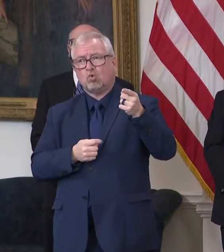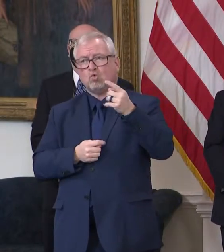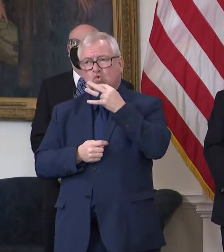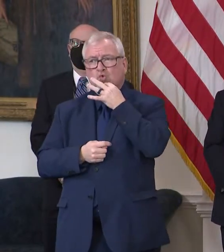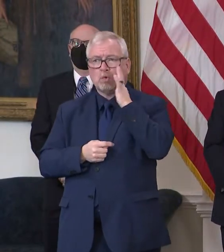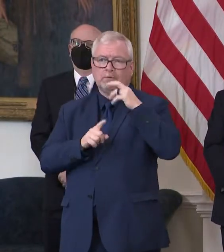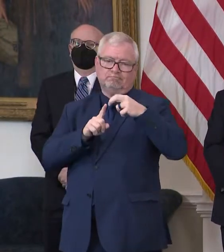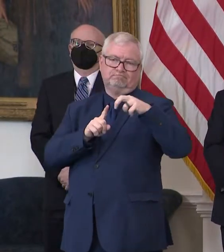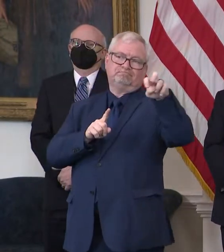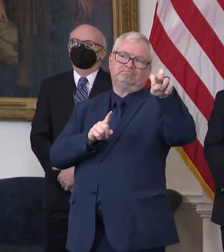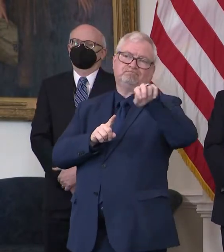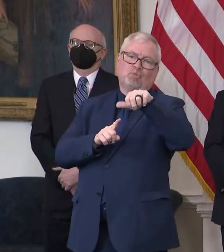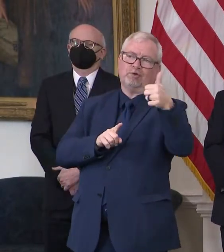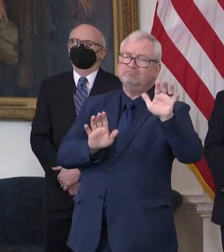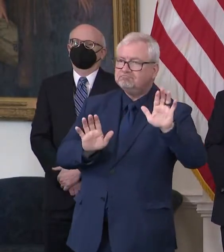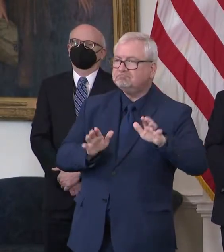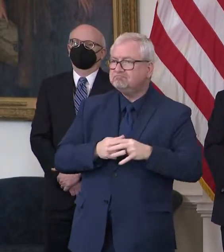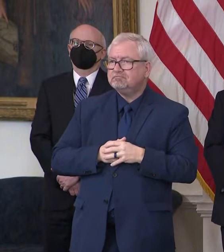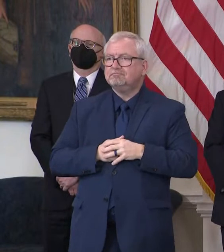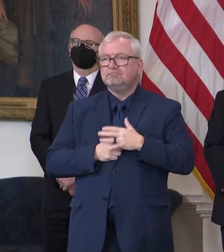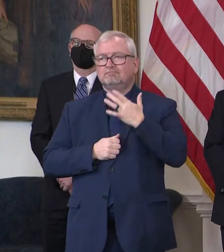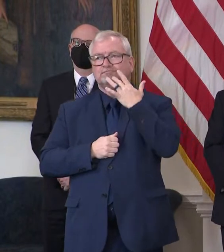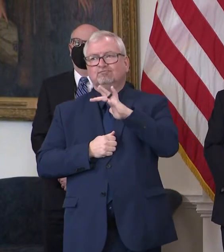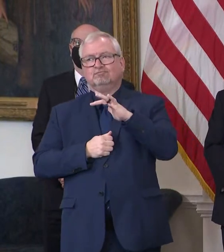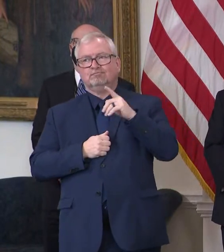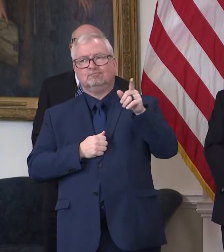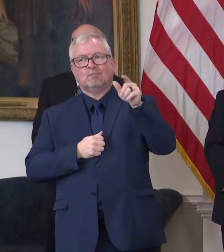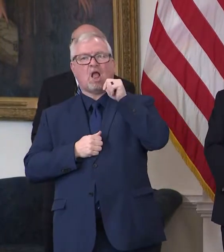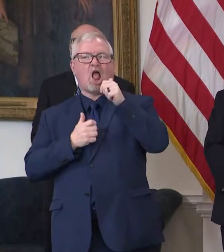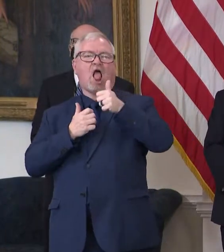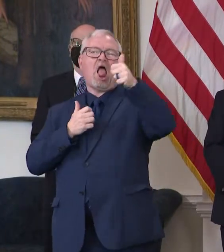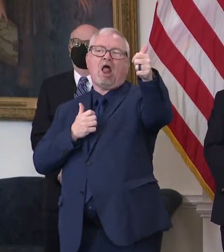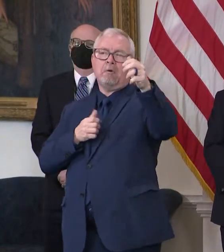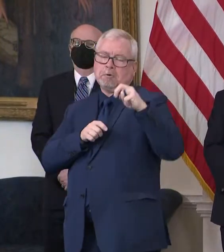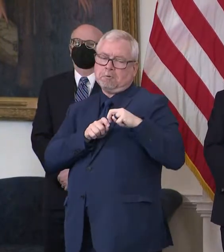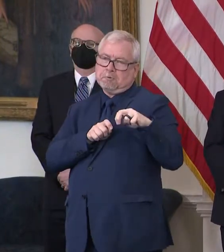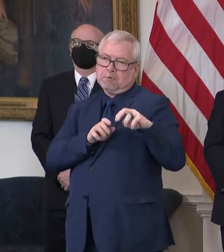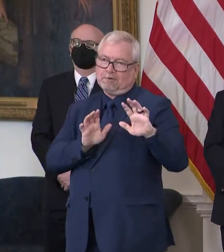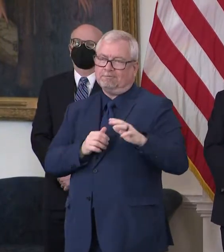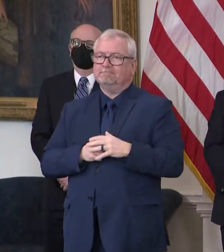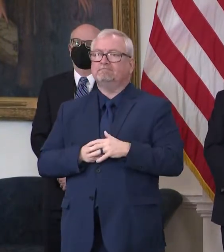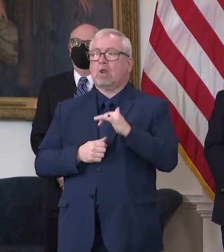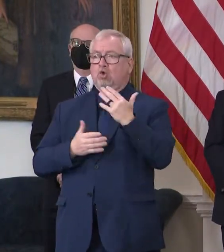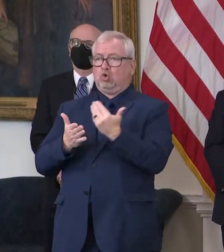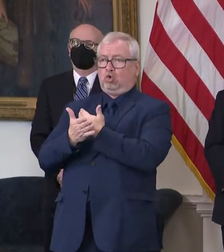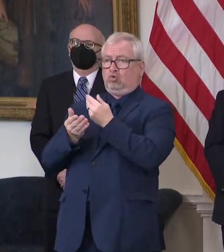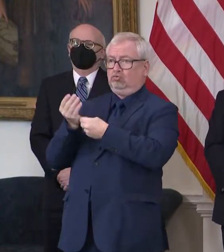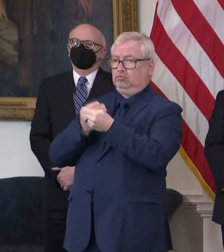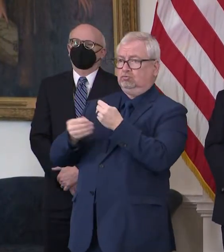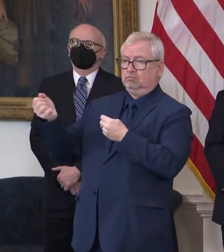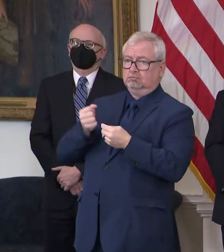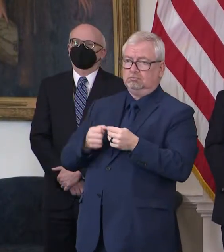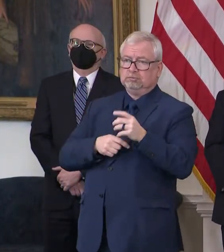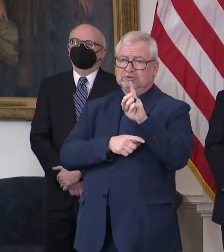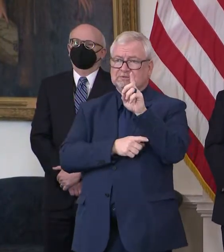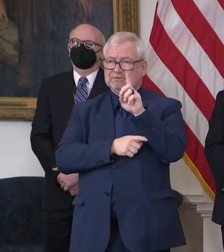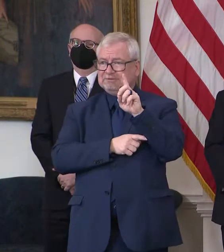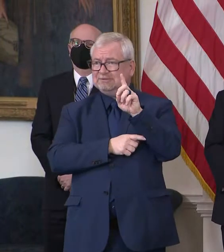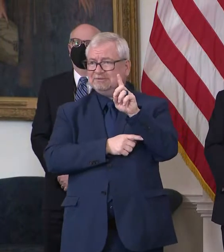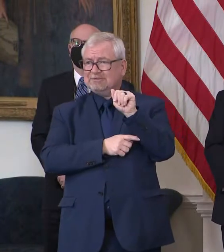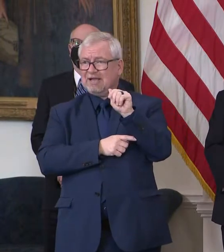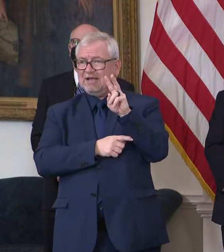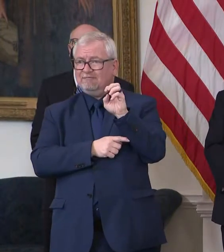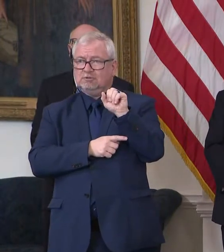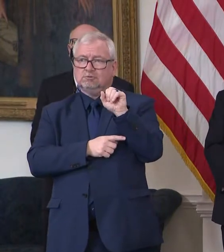fortunately, he's not going far. New treasurer Derek Davis has recently named John as the chief deputy